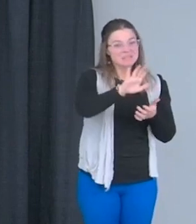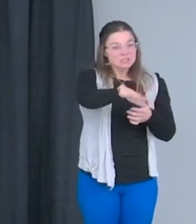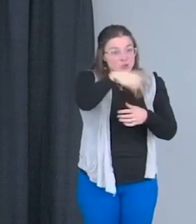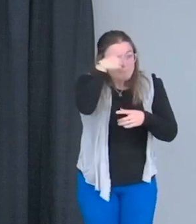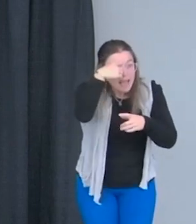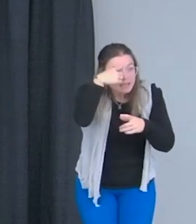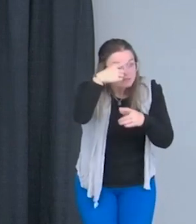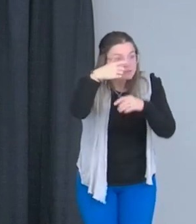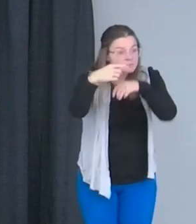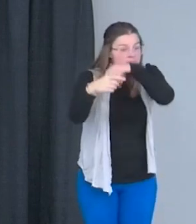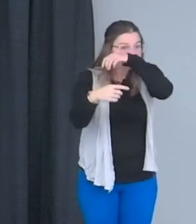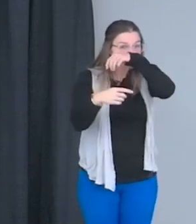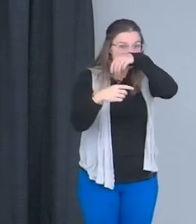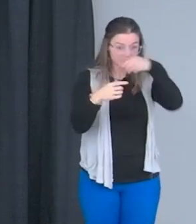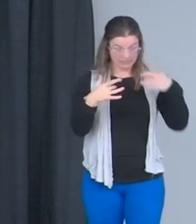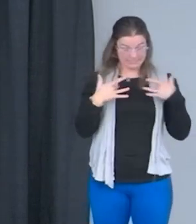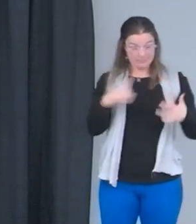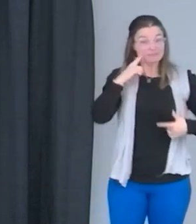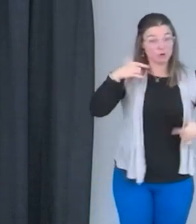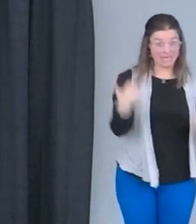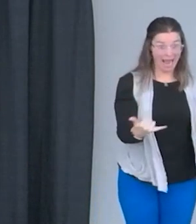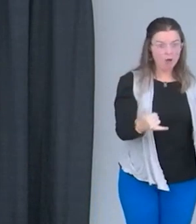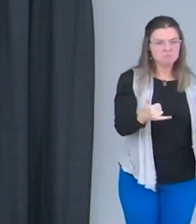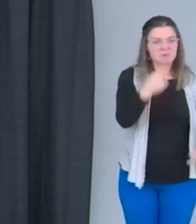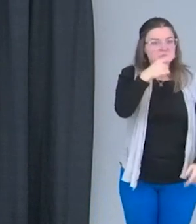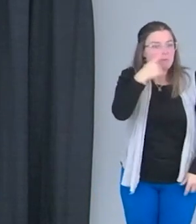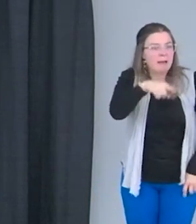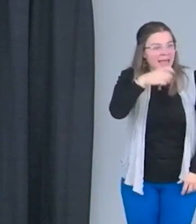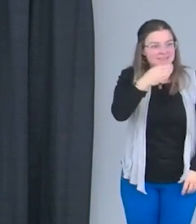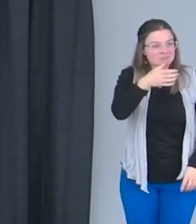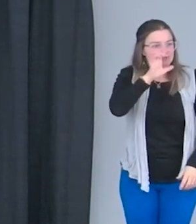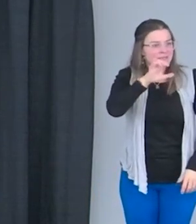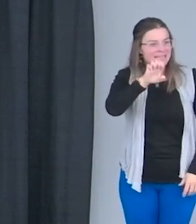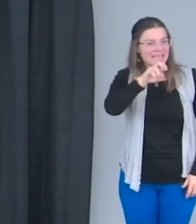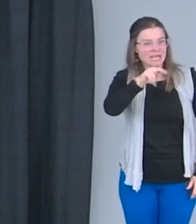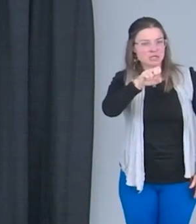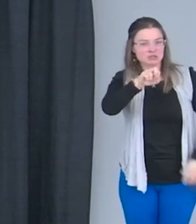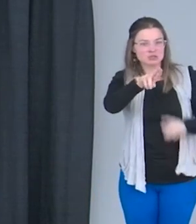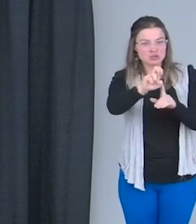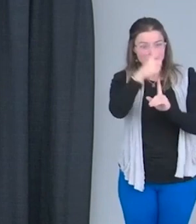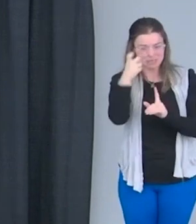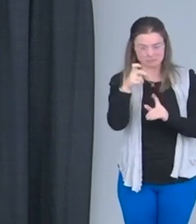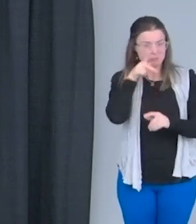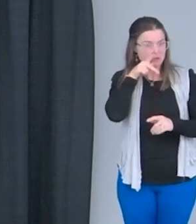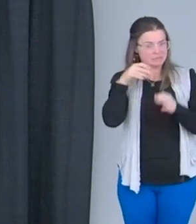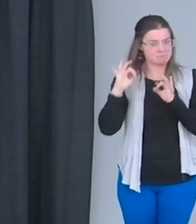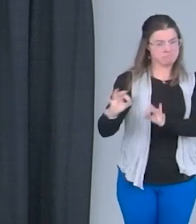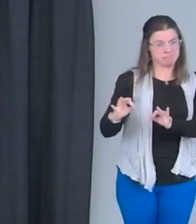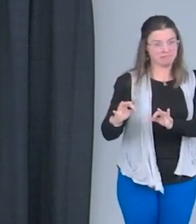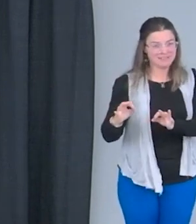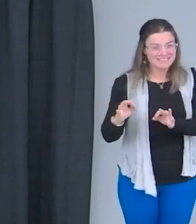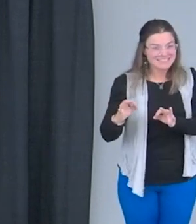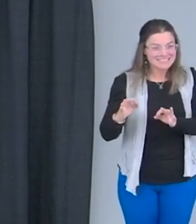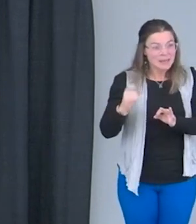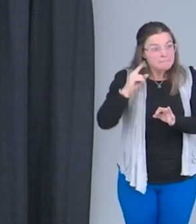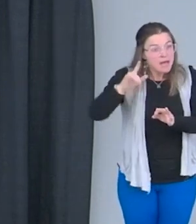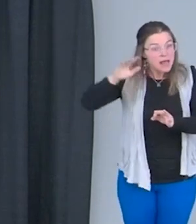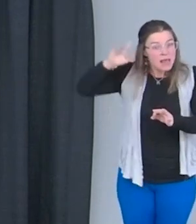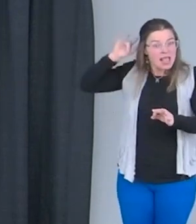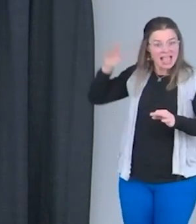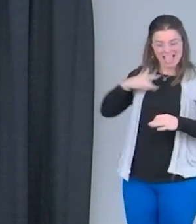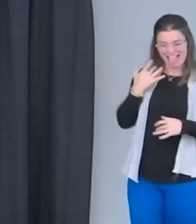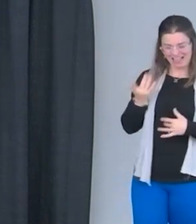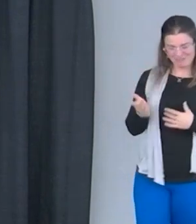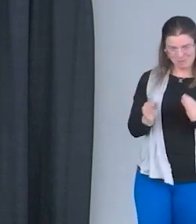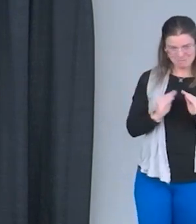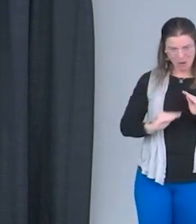right? Cause I wouldn't mind drinking one now for the protein it has. Okay. But back then I was like, oh man, I just feel more